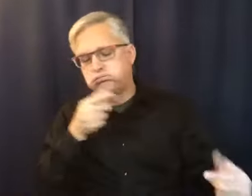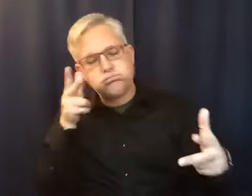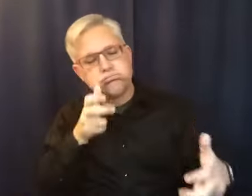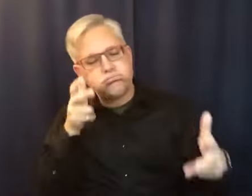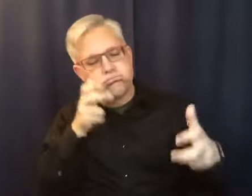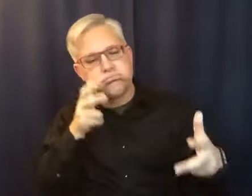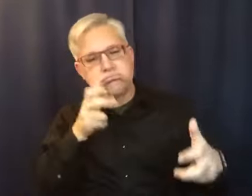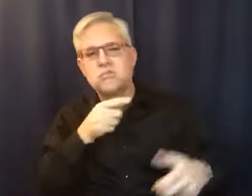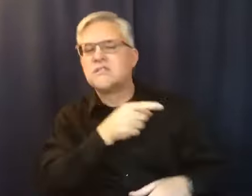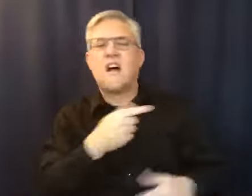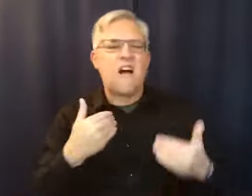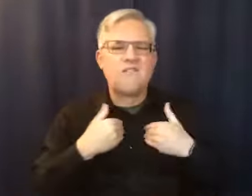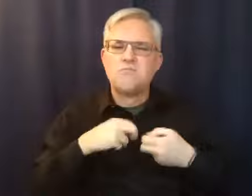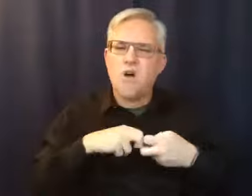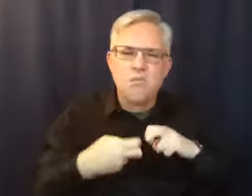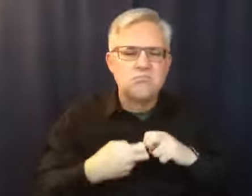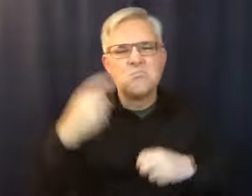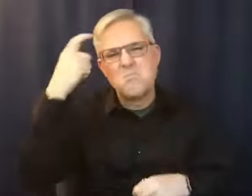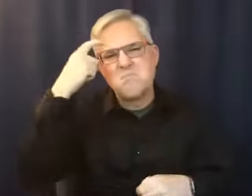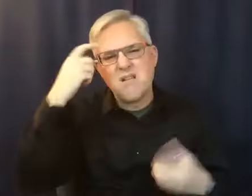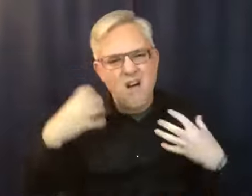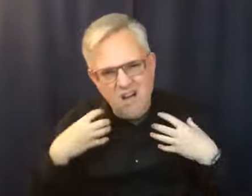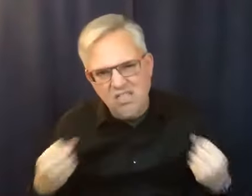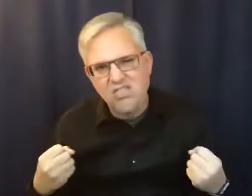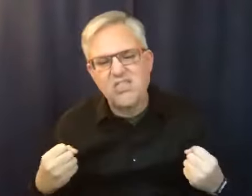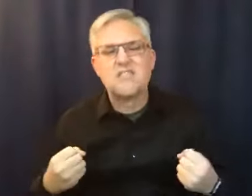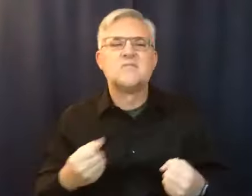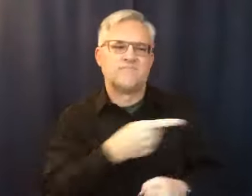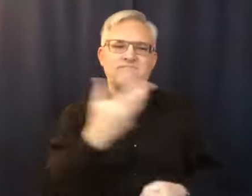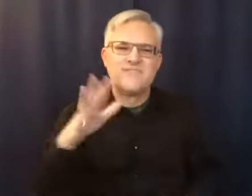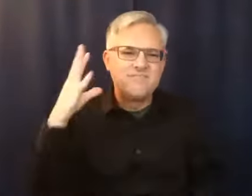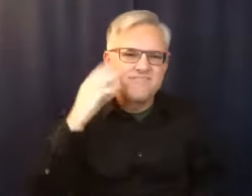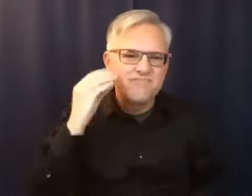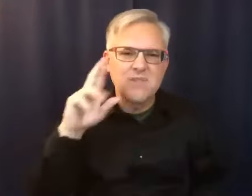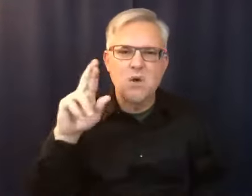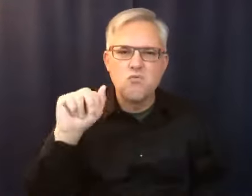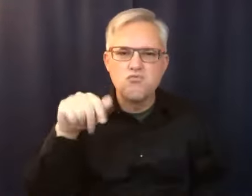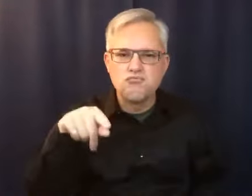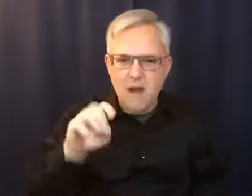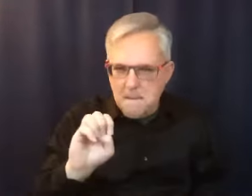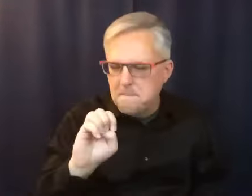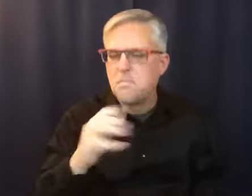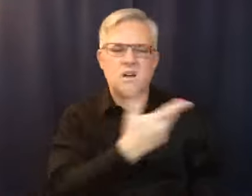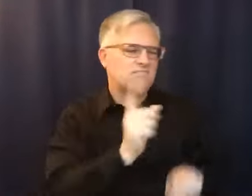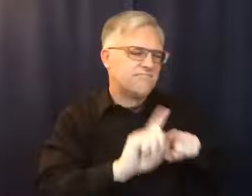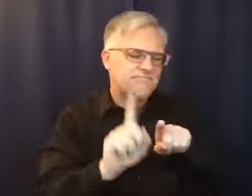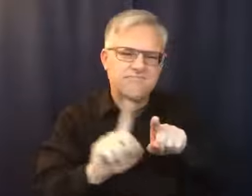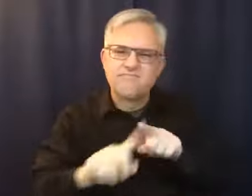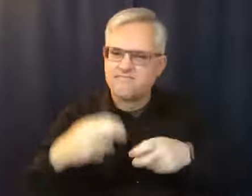suffered from some mental problems. And then she was also raped. And she went through a whole lot of difficult situations. And yet I